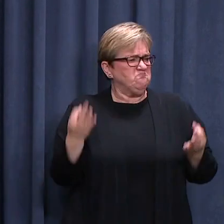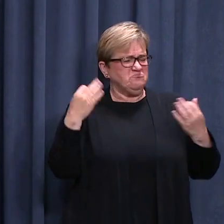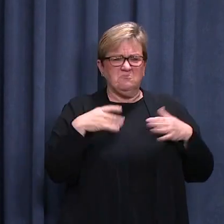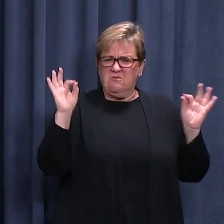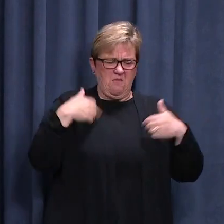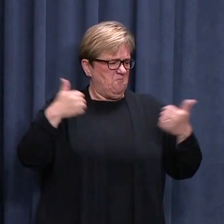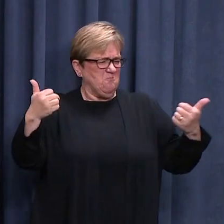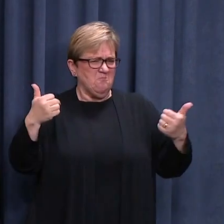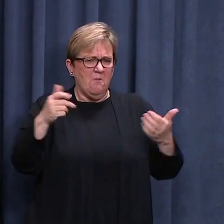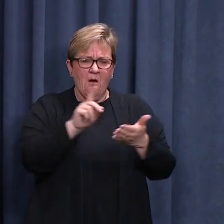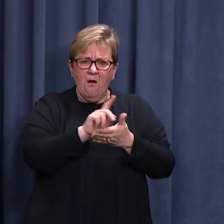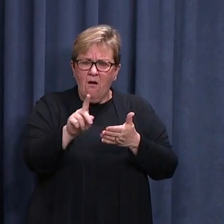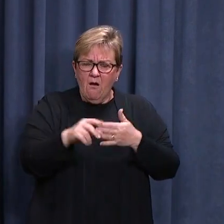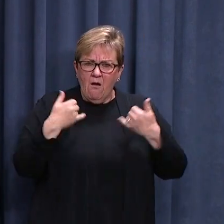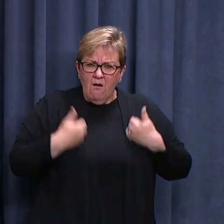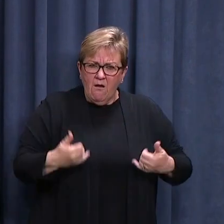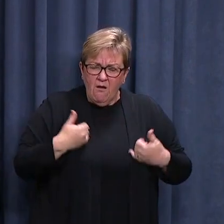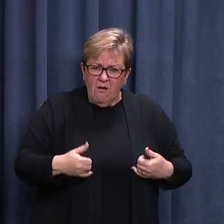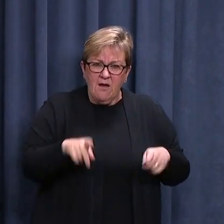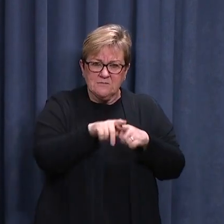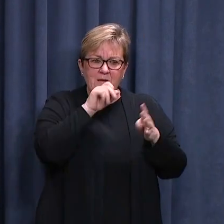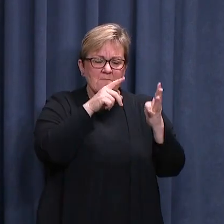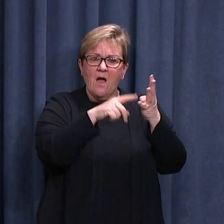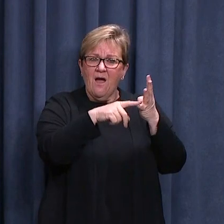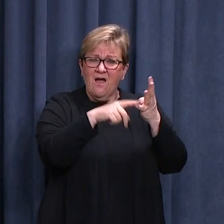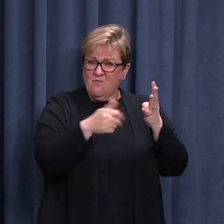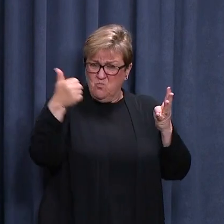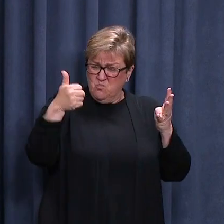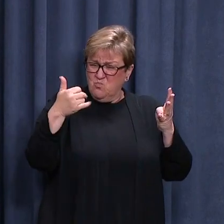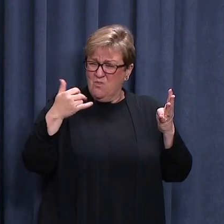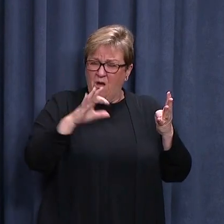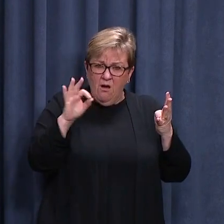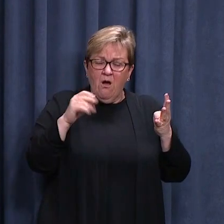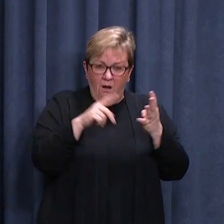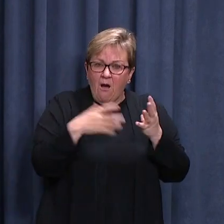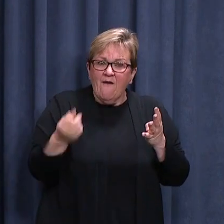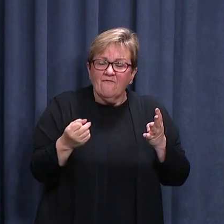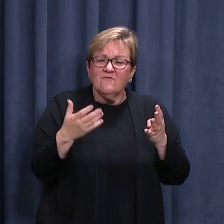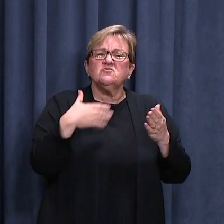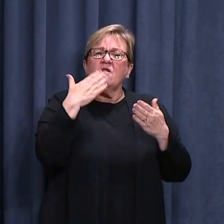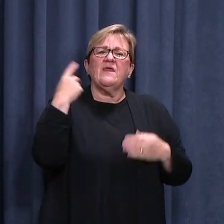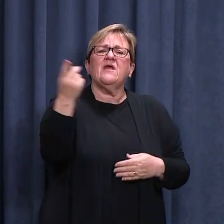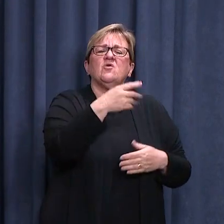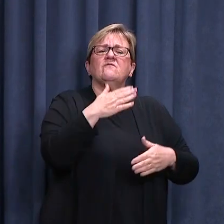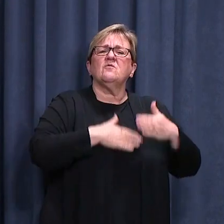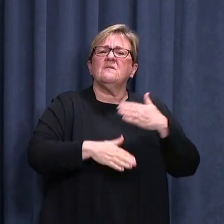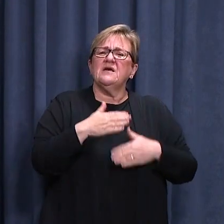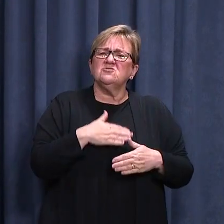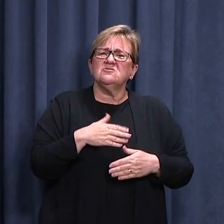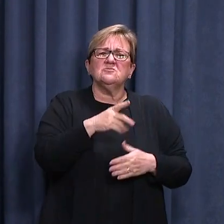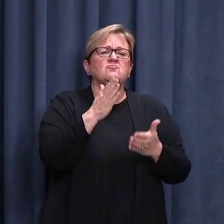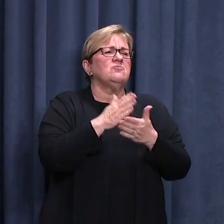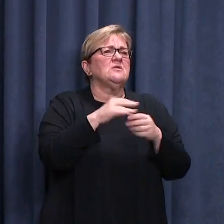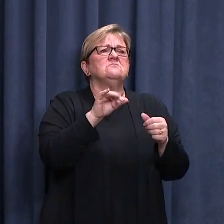developed symptoms, like case 1028, get tested again. I want to thank everyone for their patience. They are